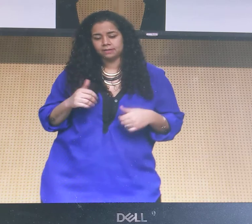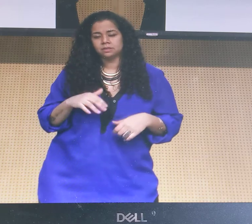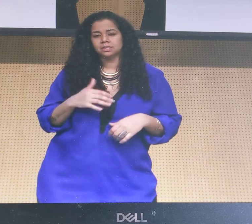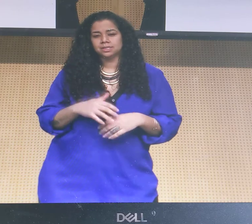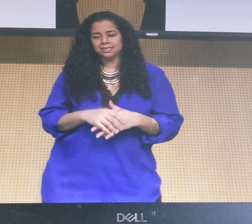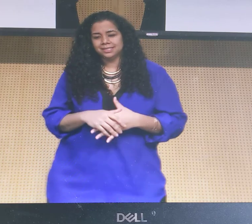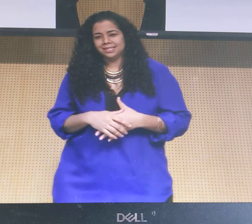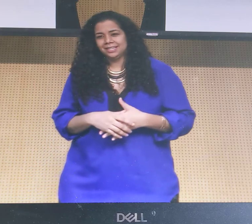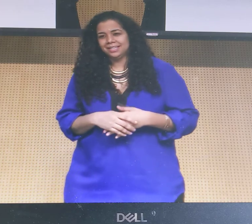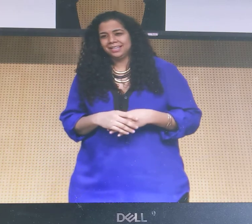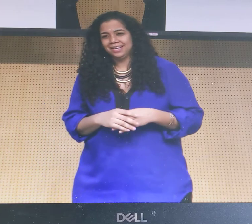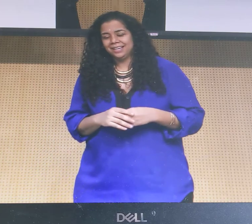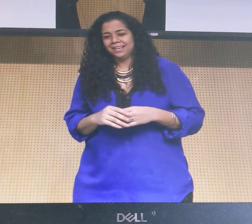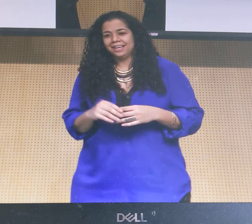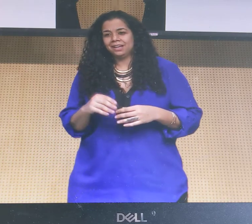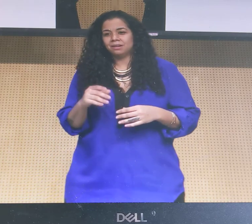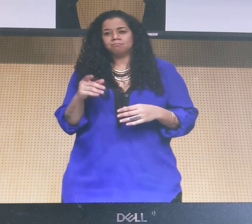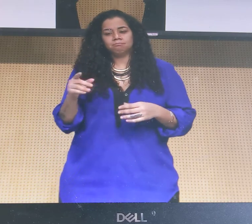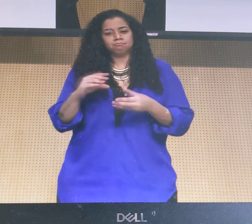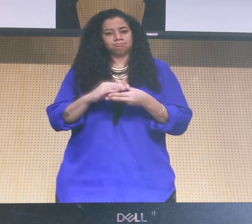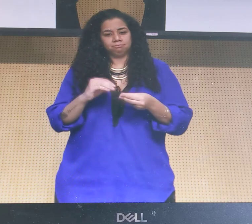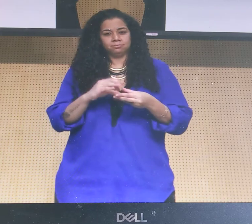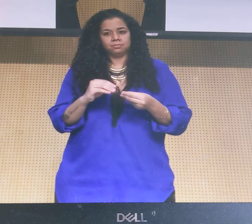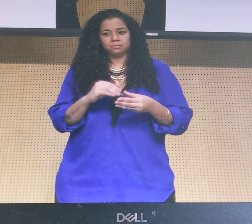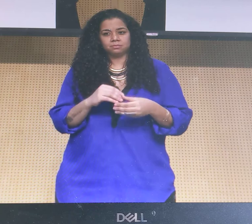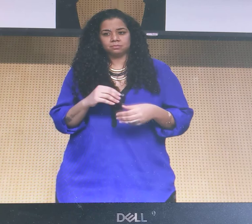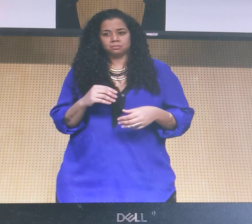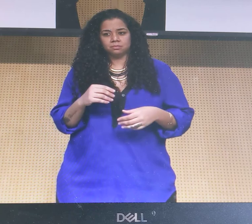of our timeline, the timeline in our lives.